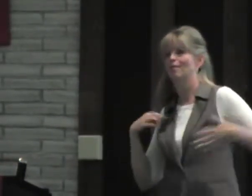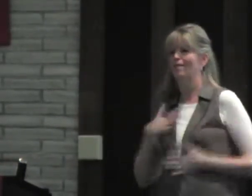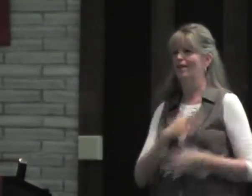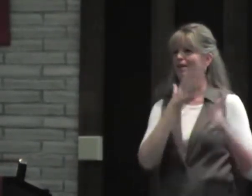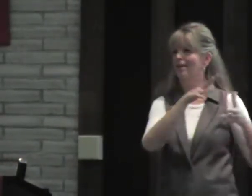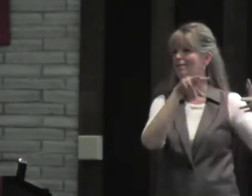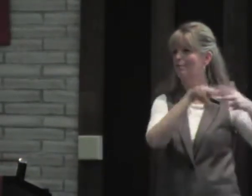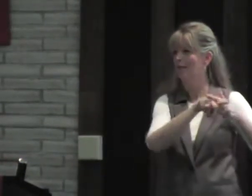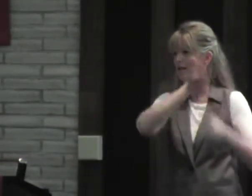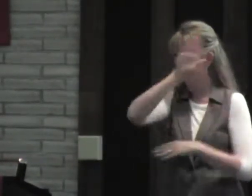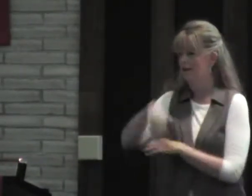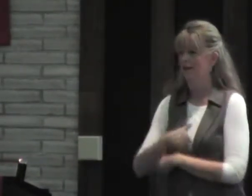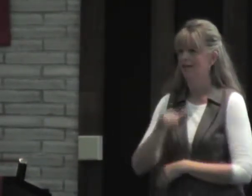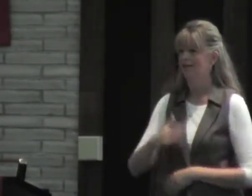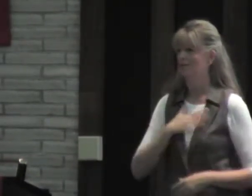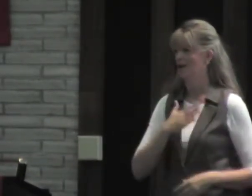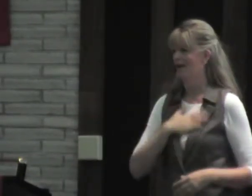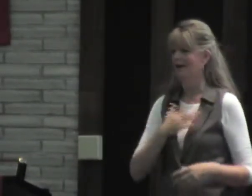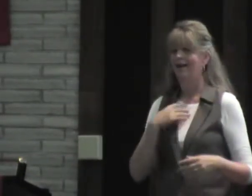race and go plug it in. I don't want to leave it plugged in overnight.